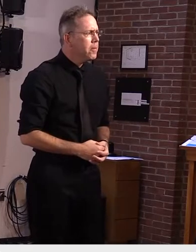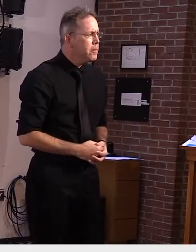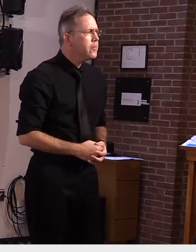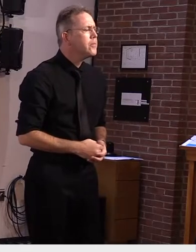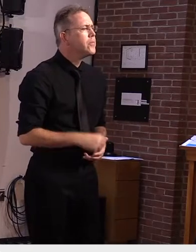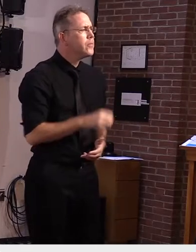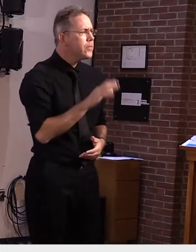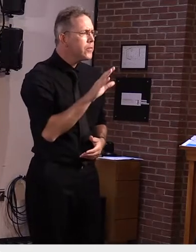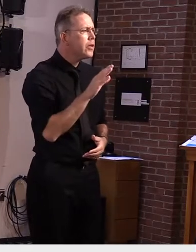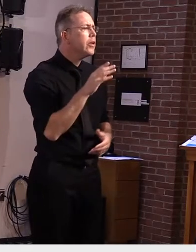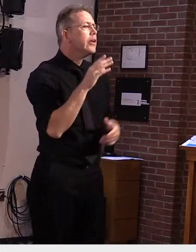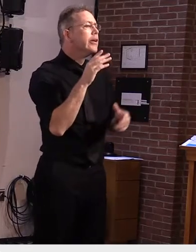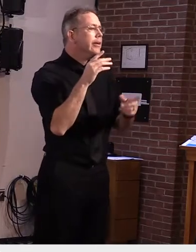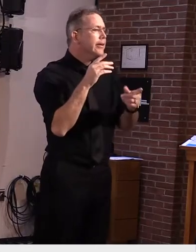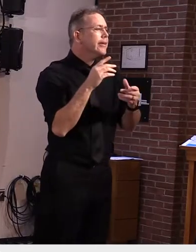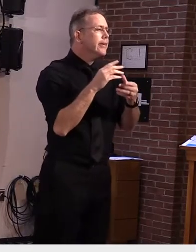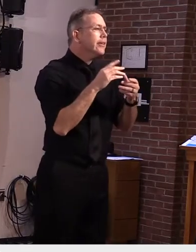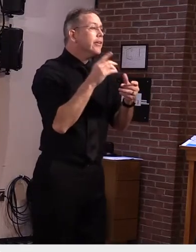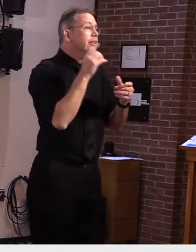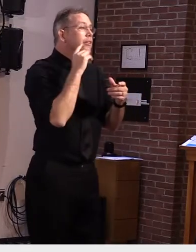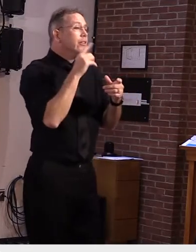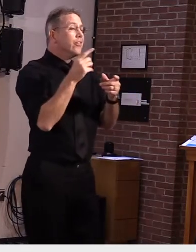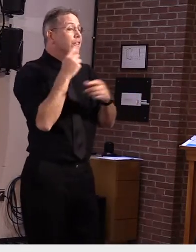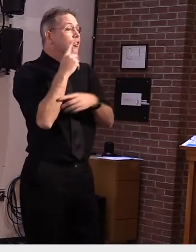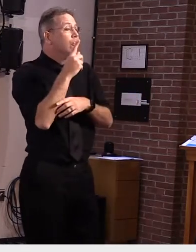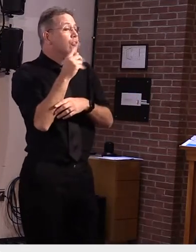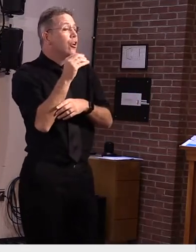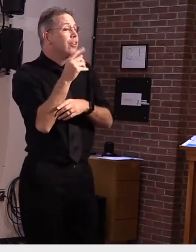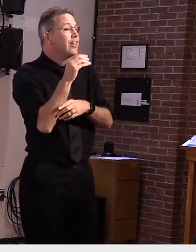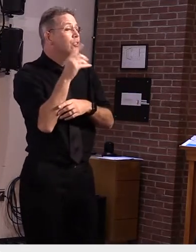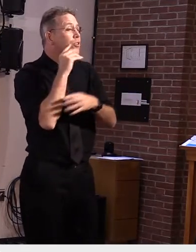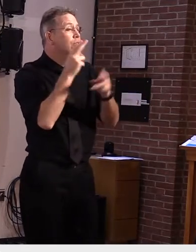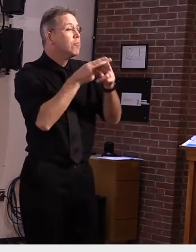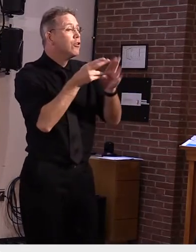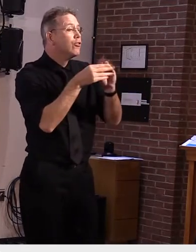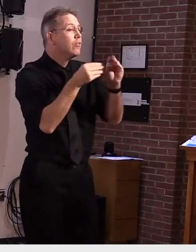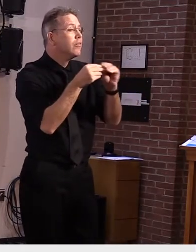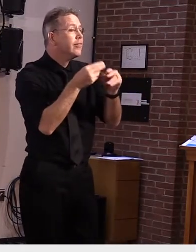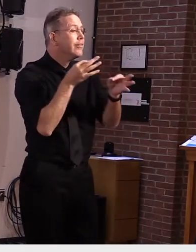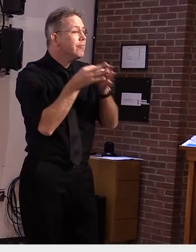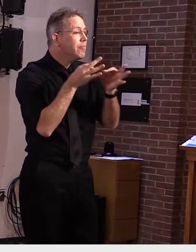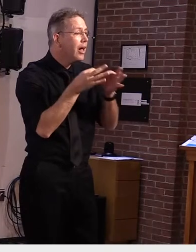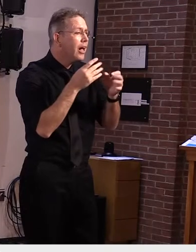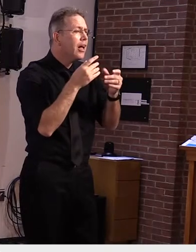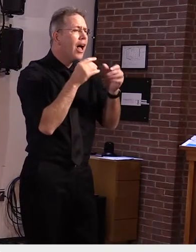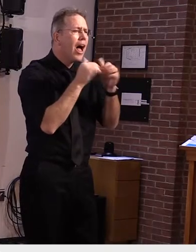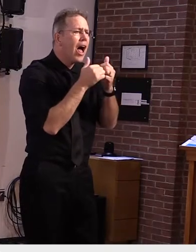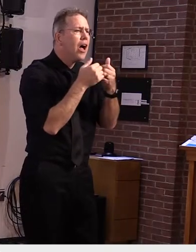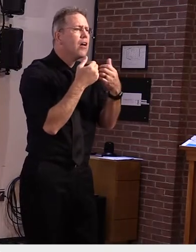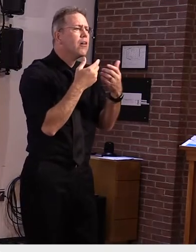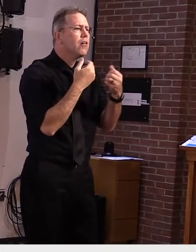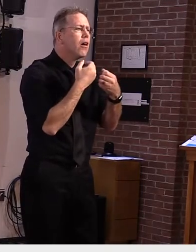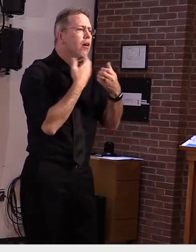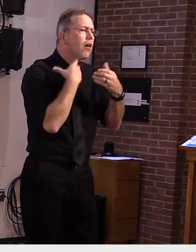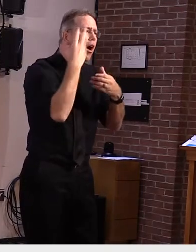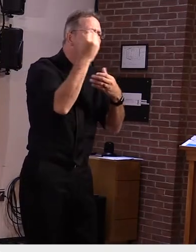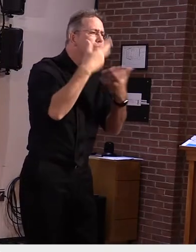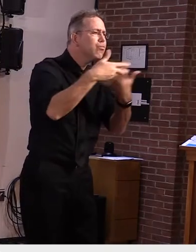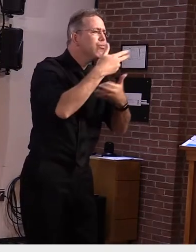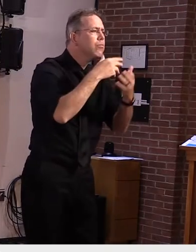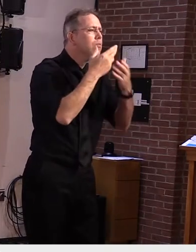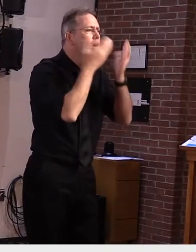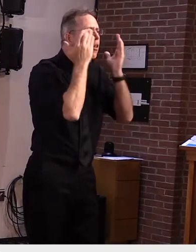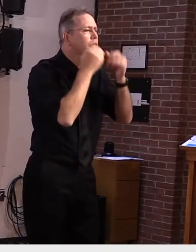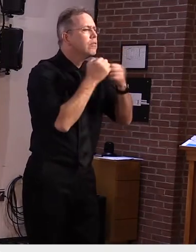to do it effectively and and safely and i think that's the bottom line communities have to make up their own minds but uh